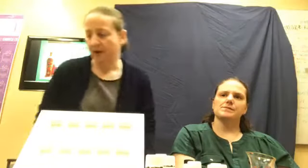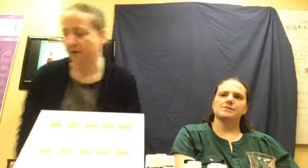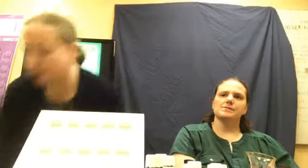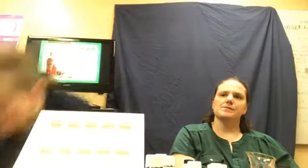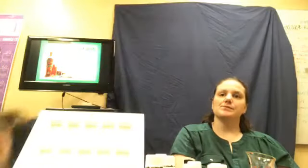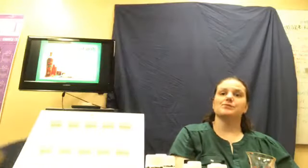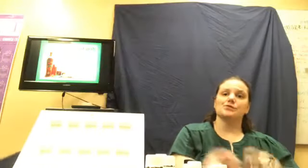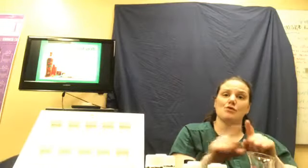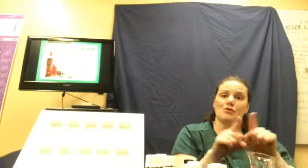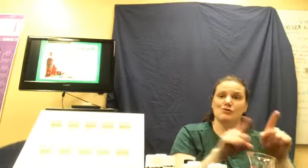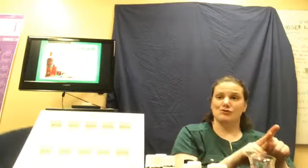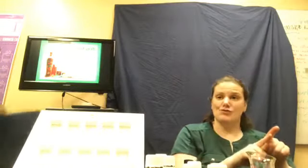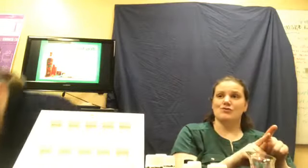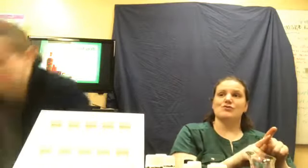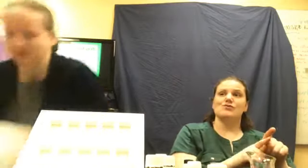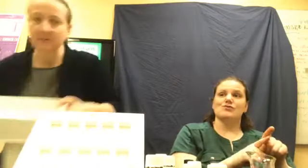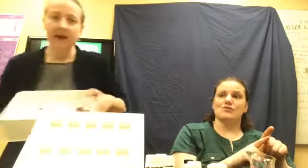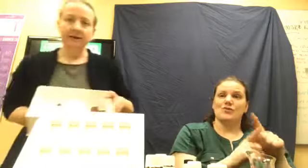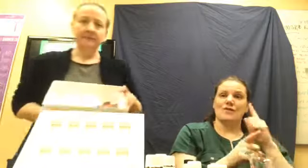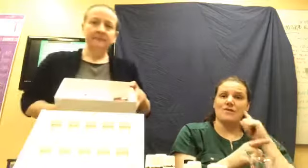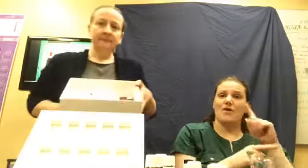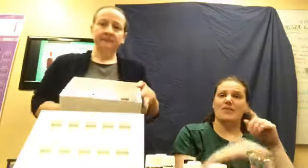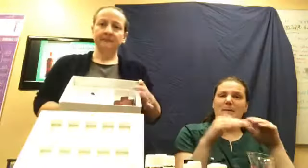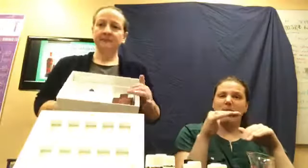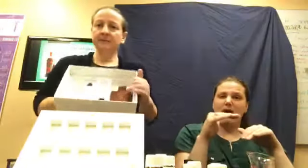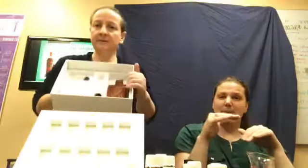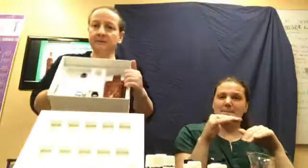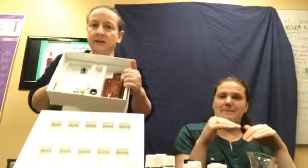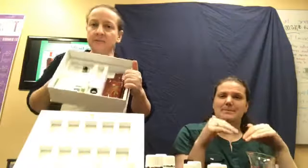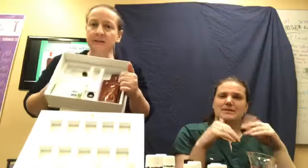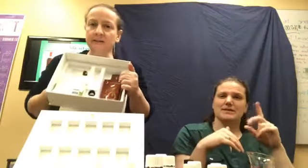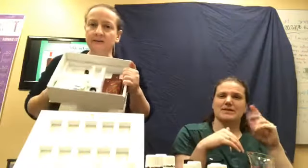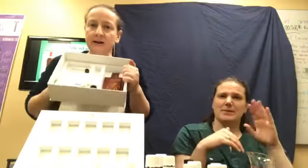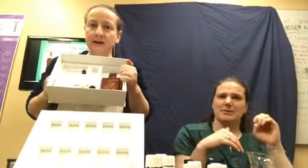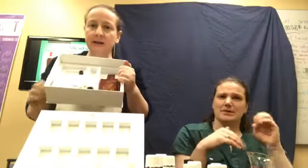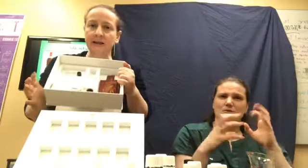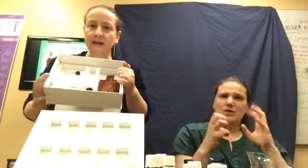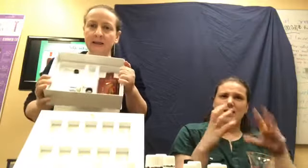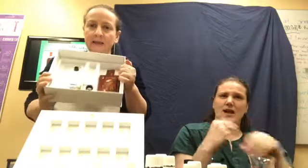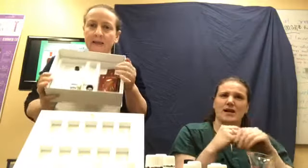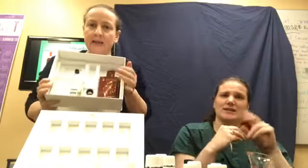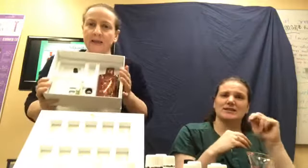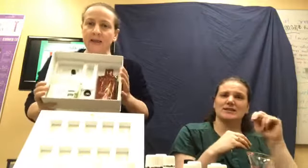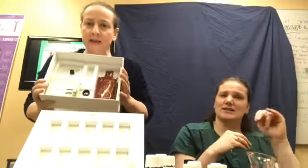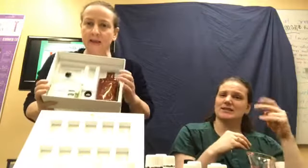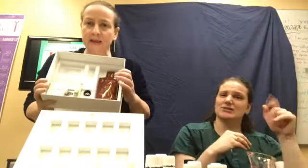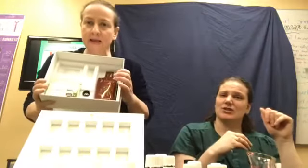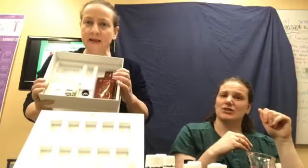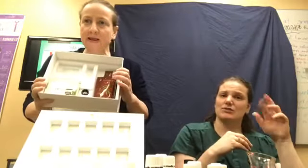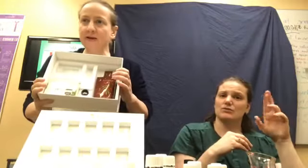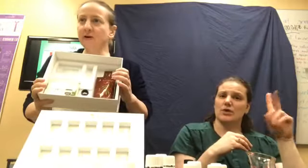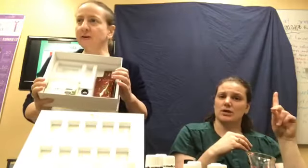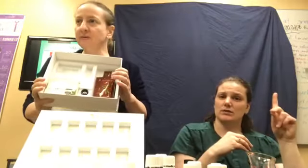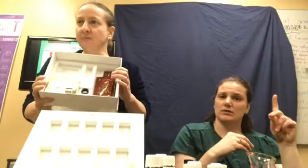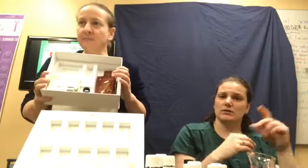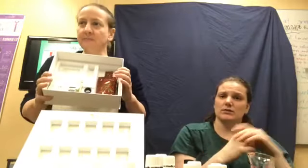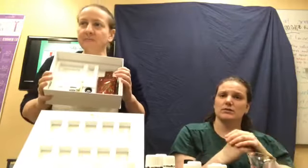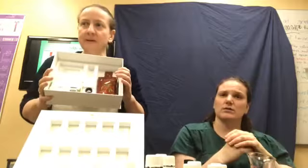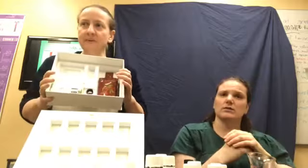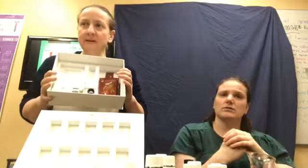Also in the bottom, Debbie, you want to talk about Ningxia Red or are you in the middle